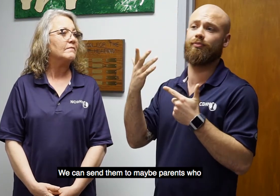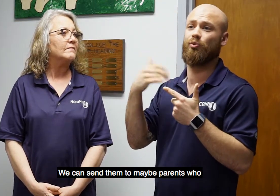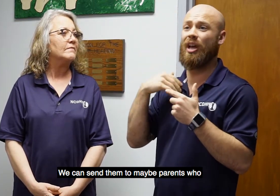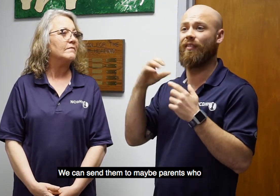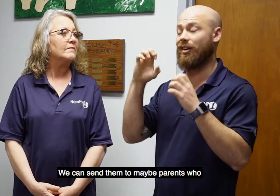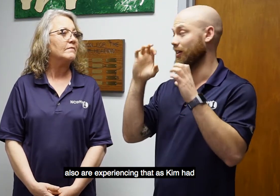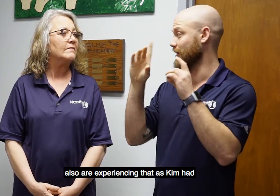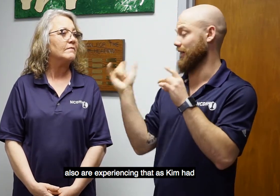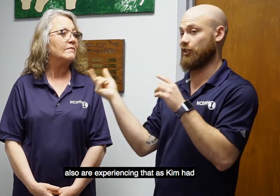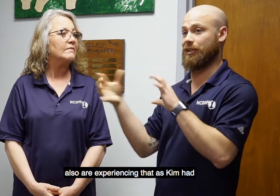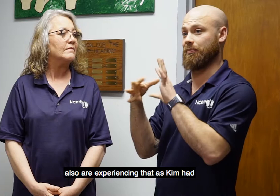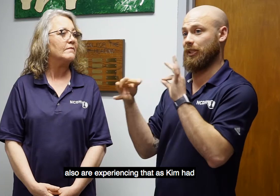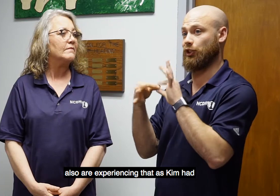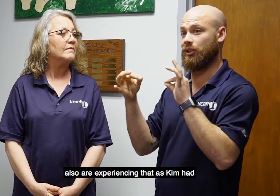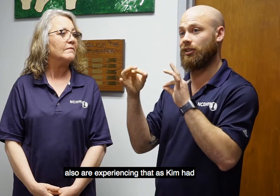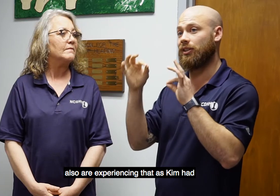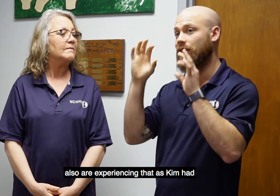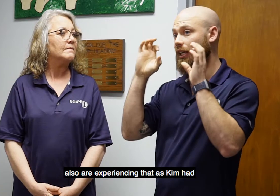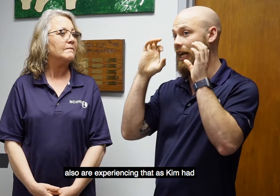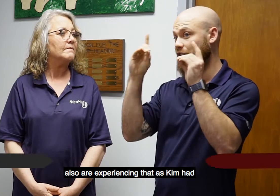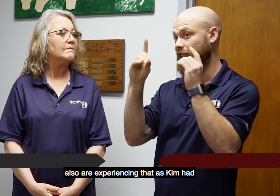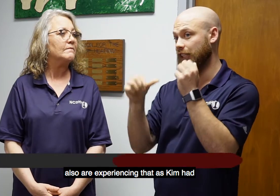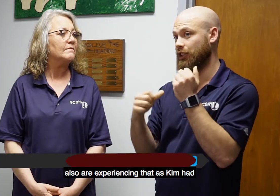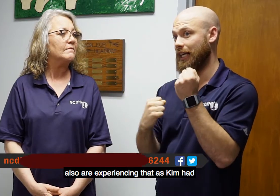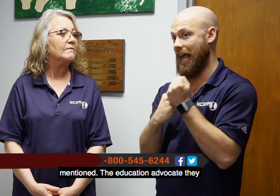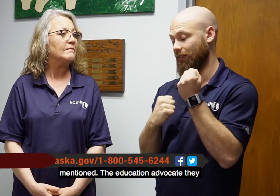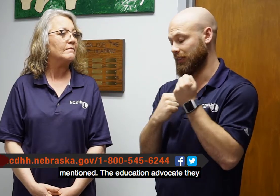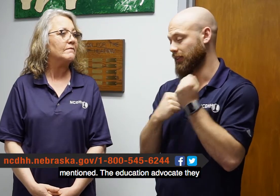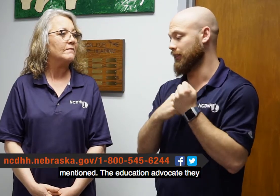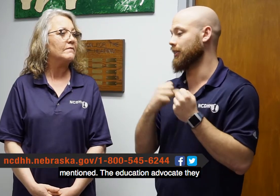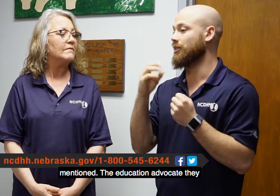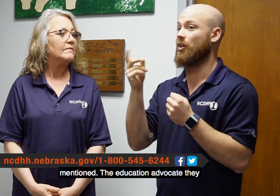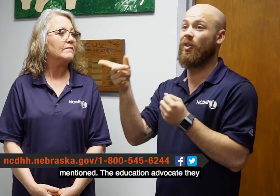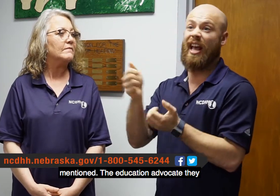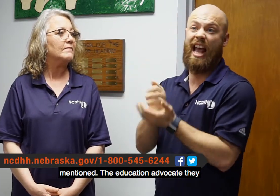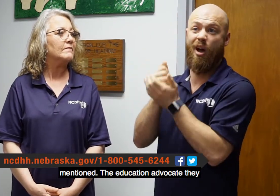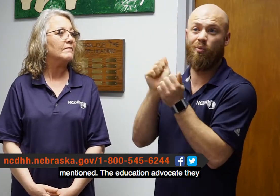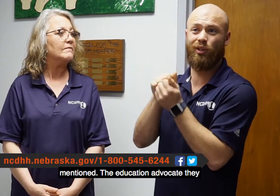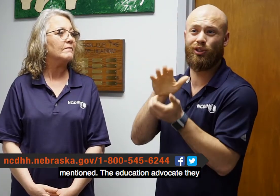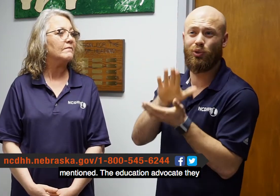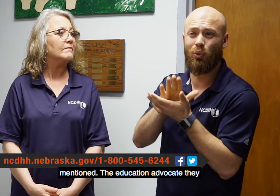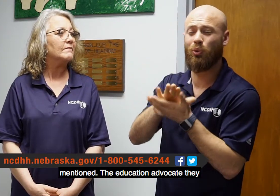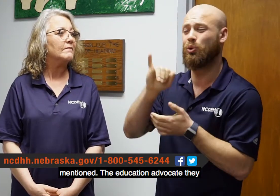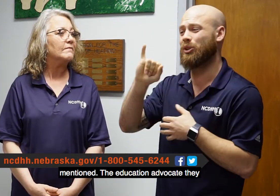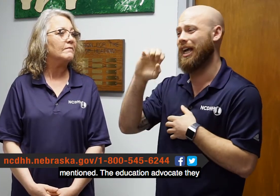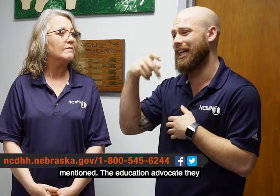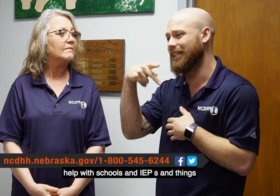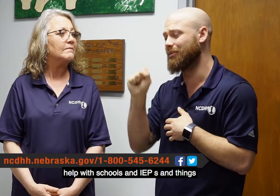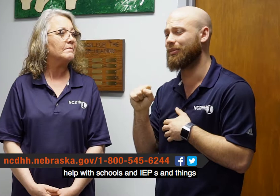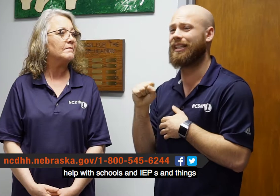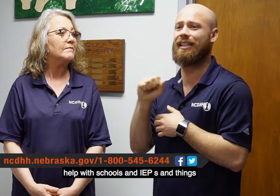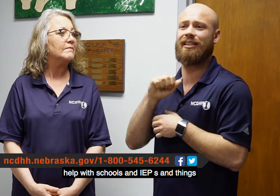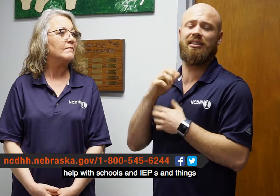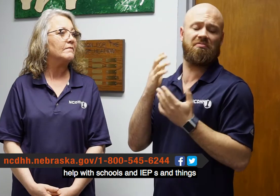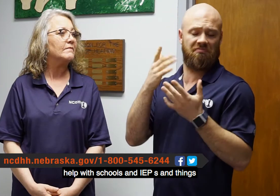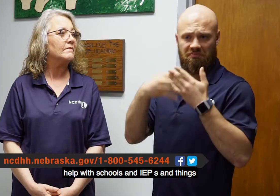also are experiencing that. As Kim had mentioned, the education advocate, they help with schools and